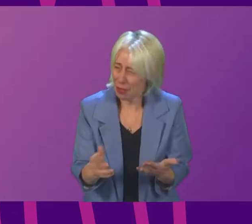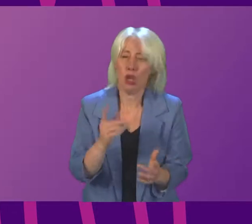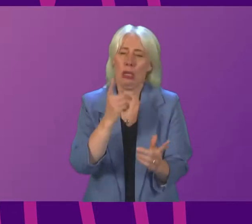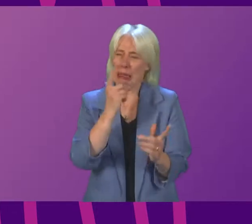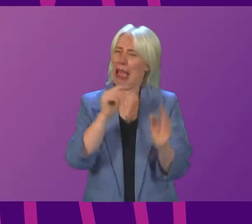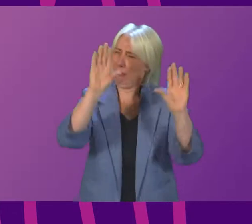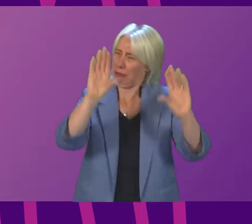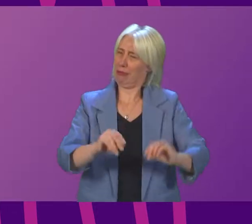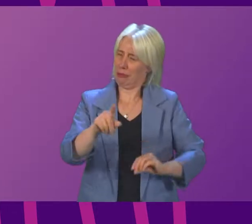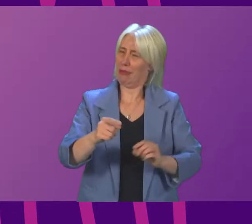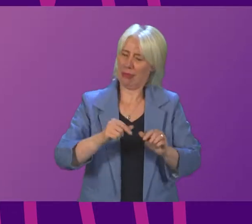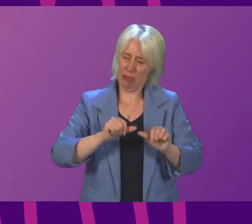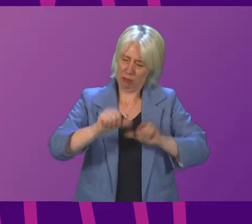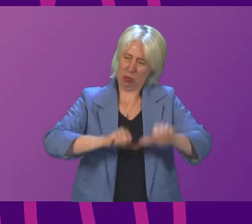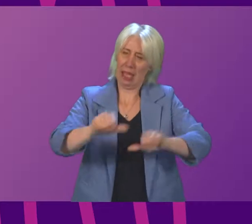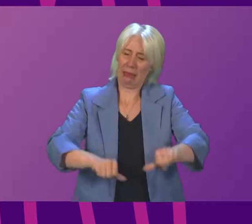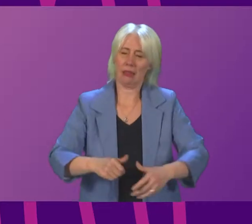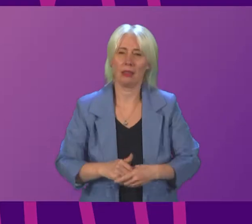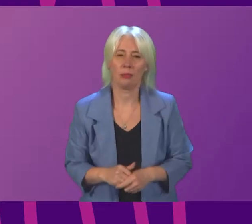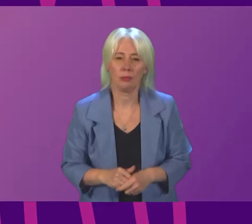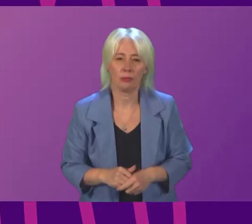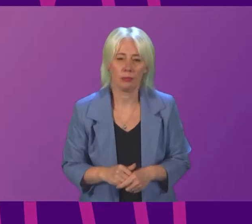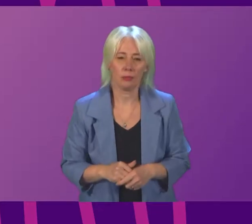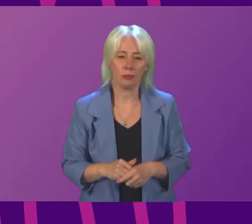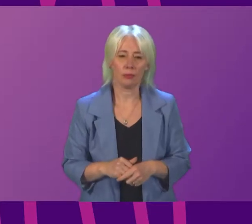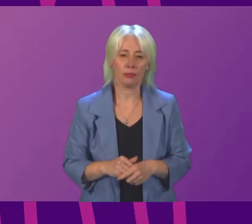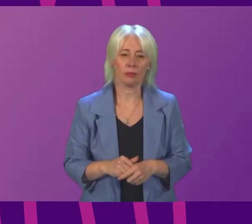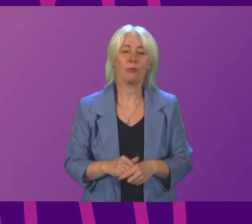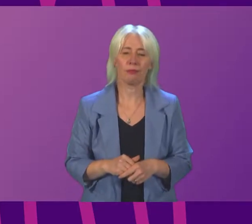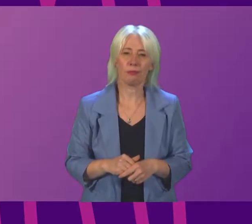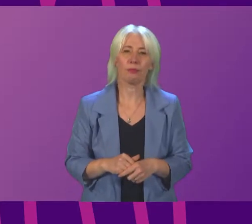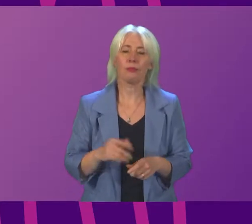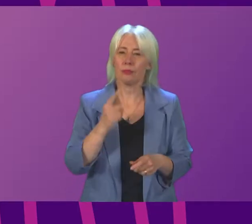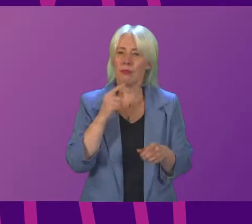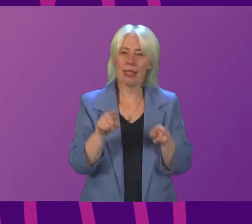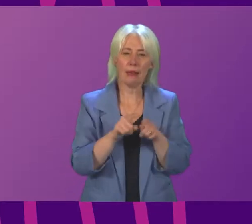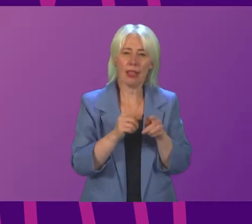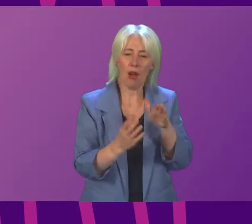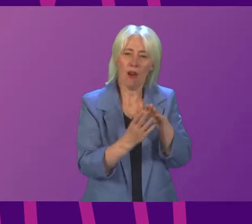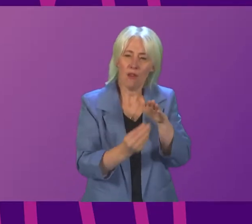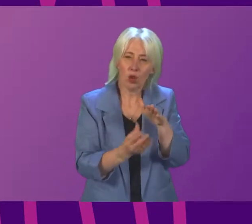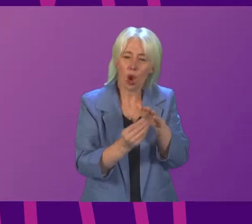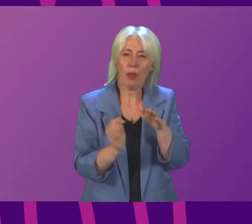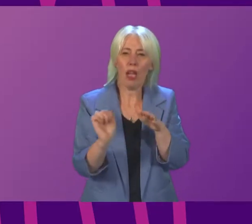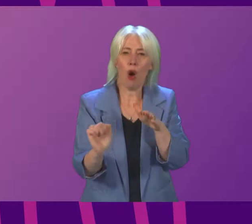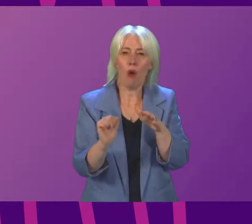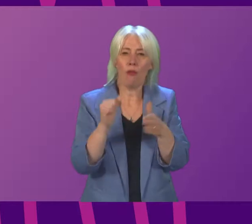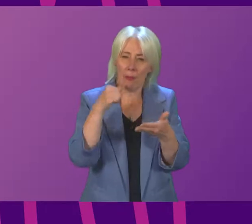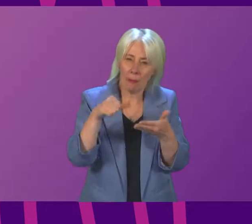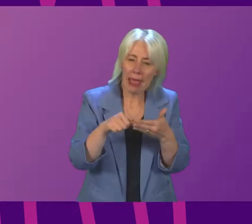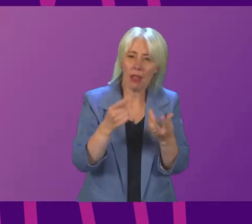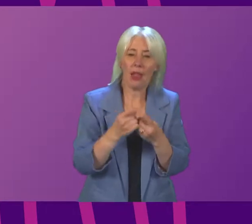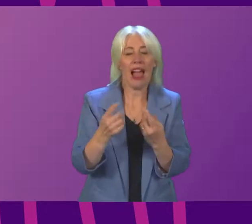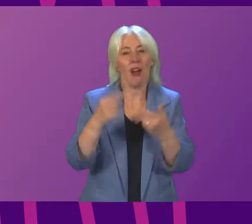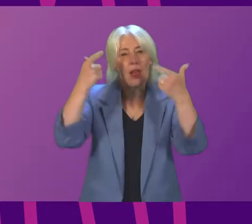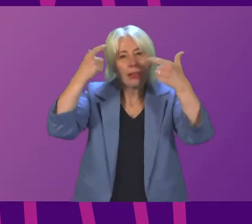The Secretary. Can I say that just as with the photocopying of prisoners mail, there are legal